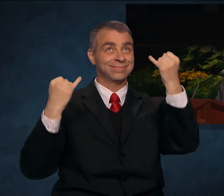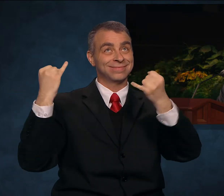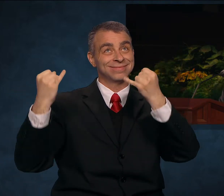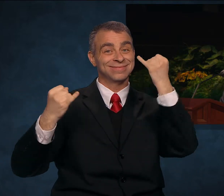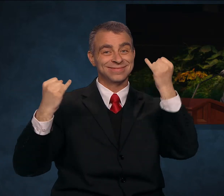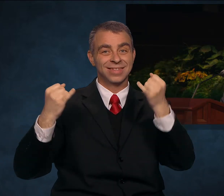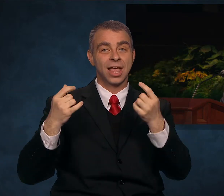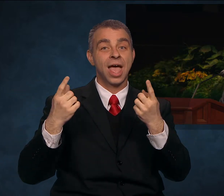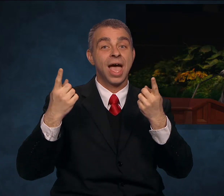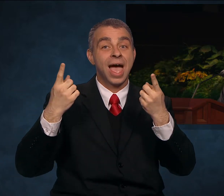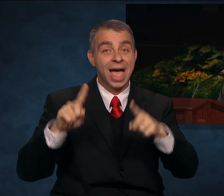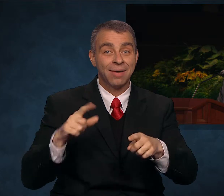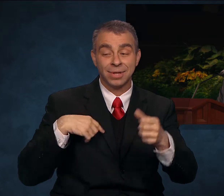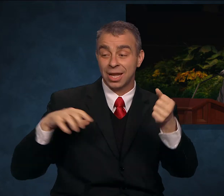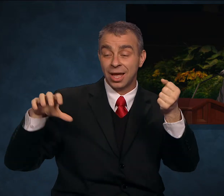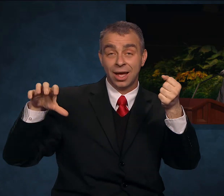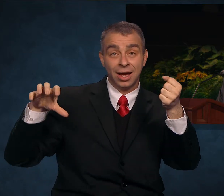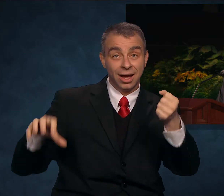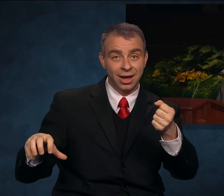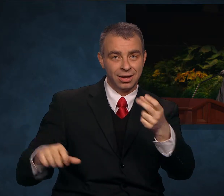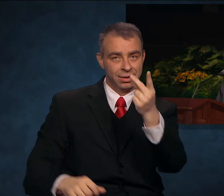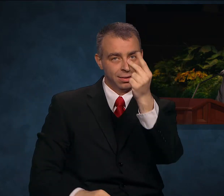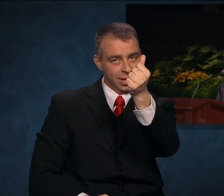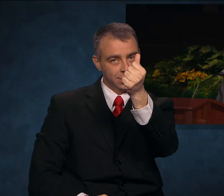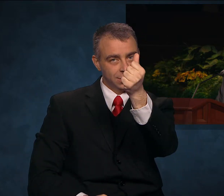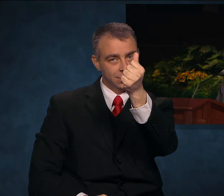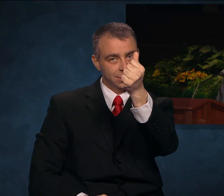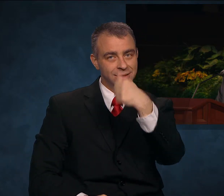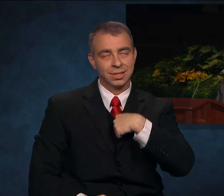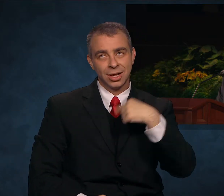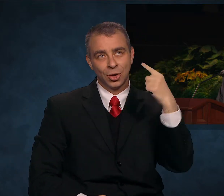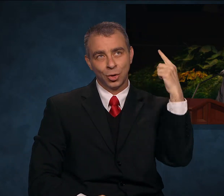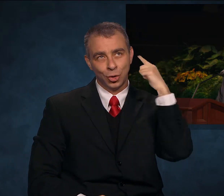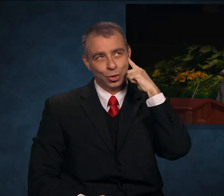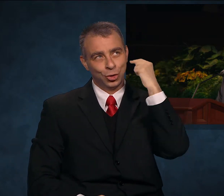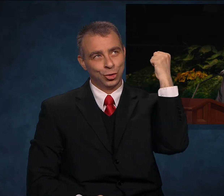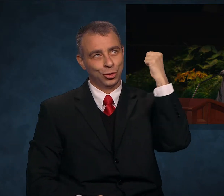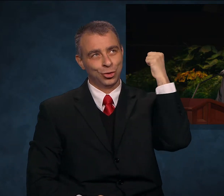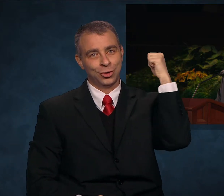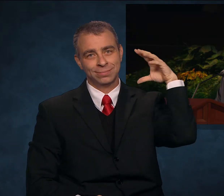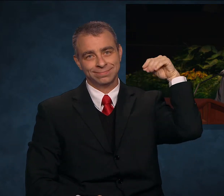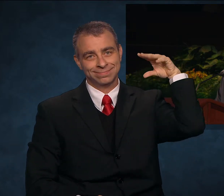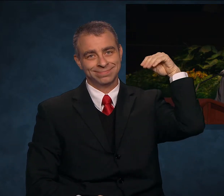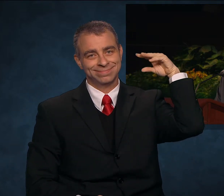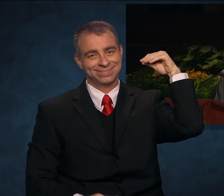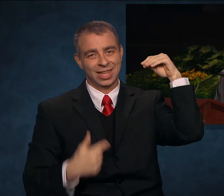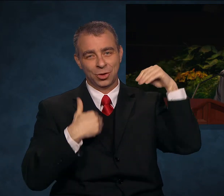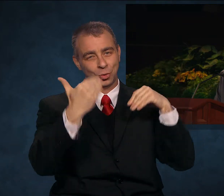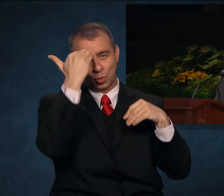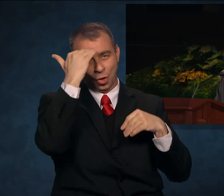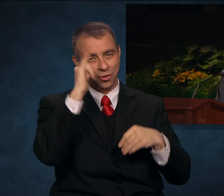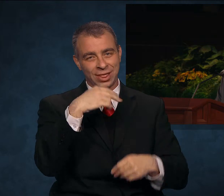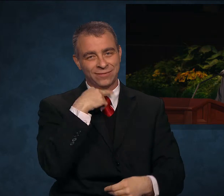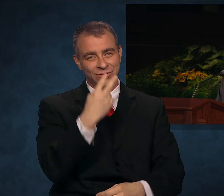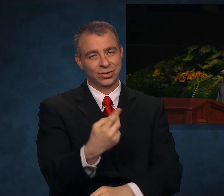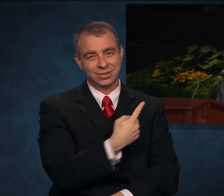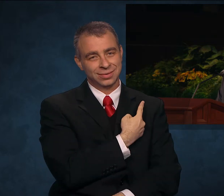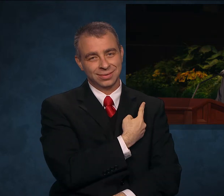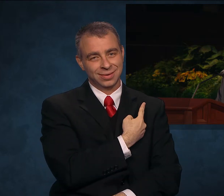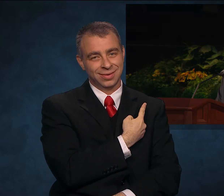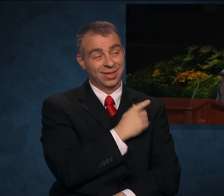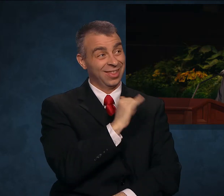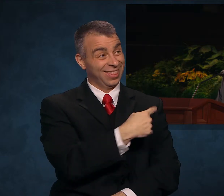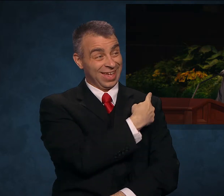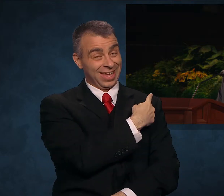Just then, a beloved and unmistakable voice came from behind. The voice